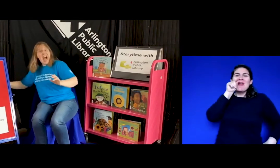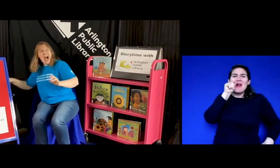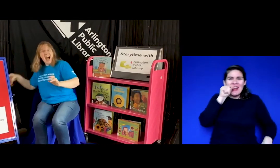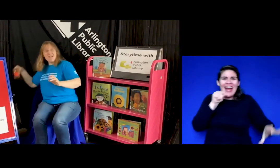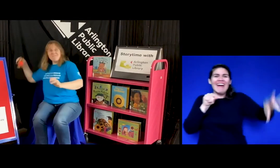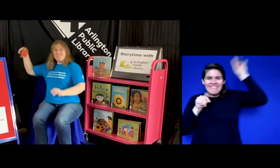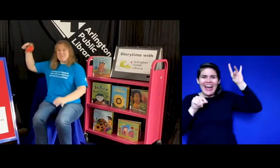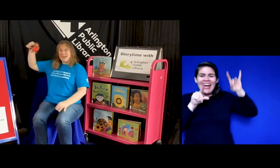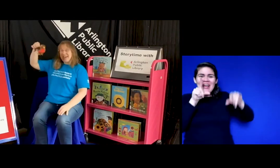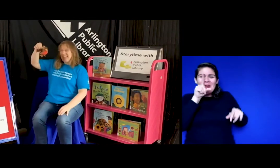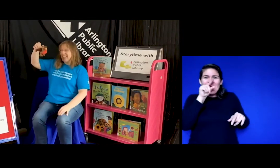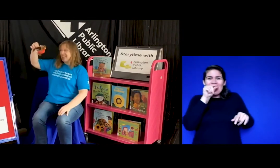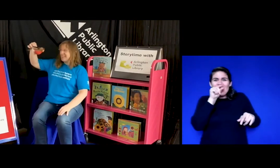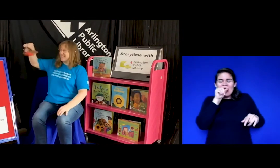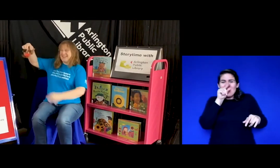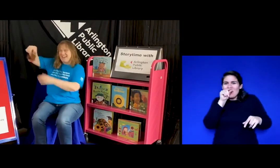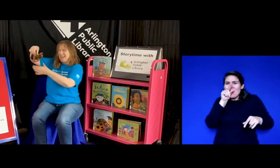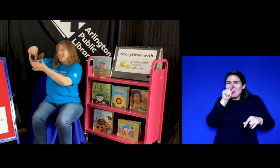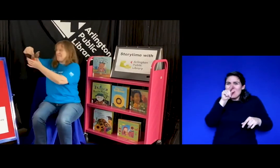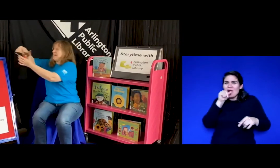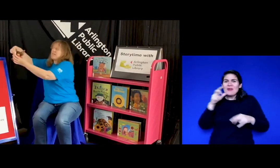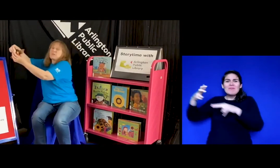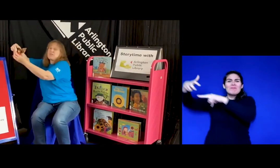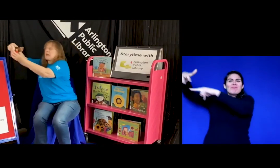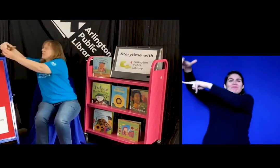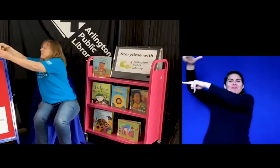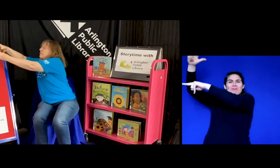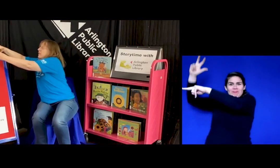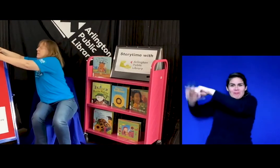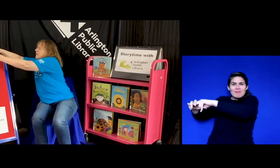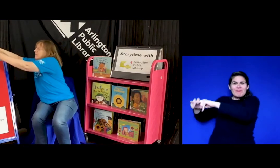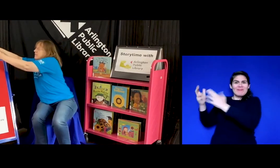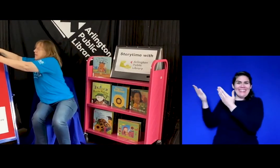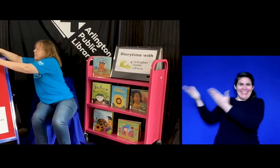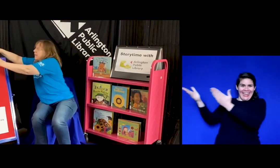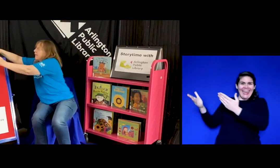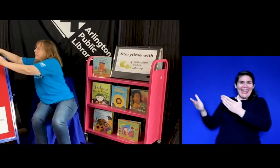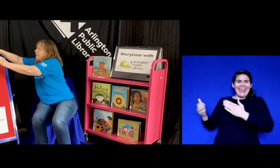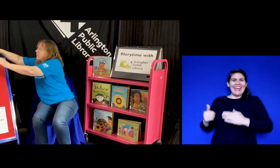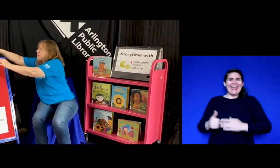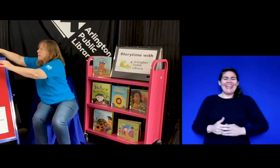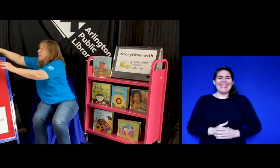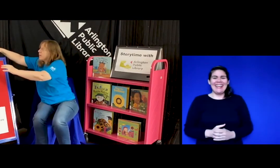a bird is what i found this one's not actually a felt it's gonna sit right up here here's my bird